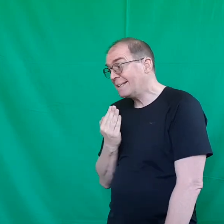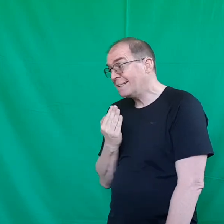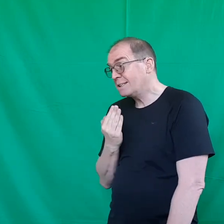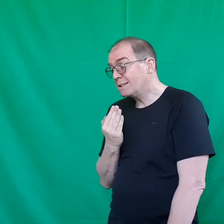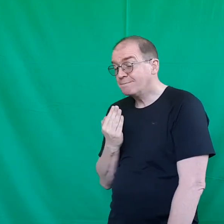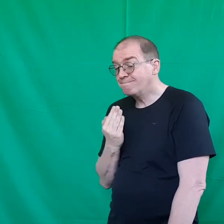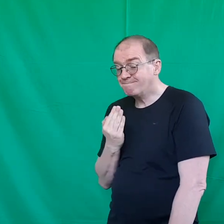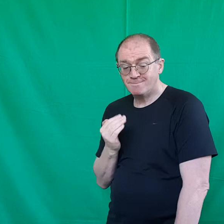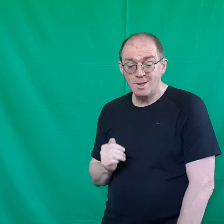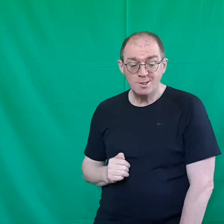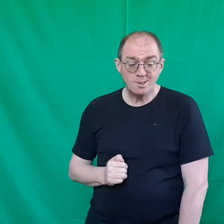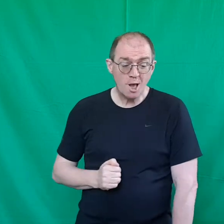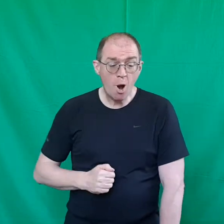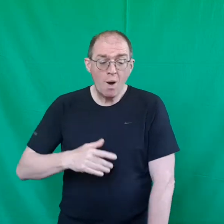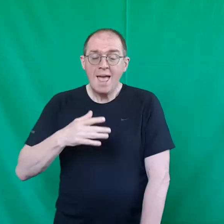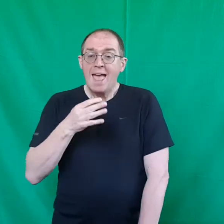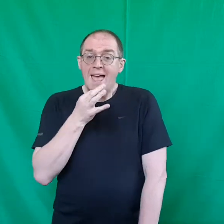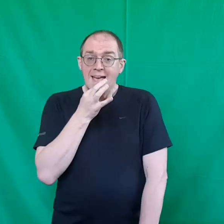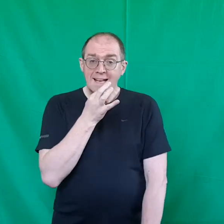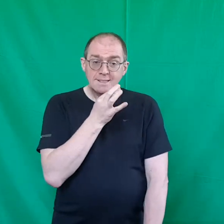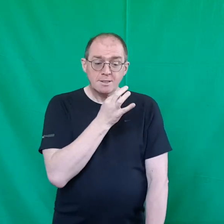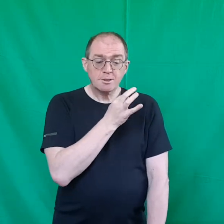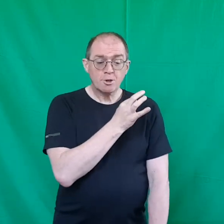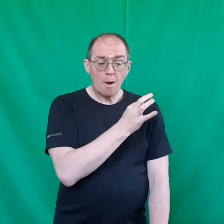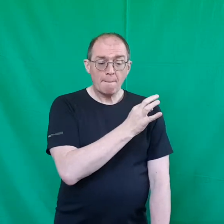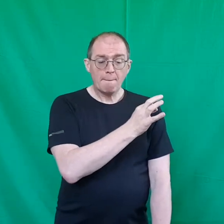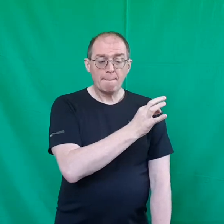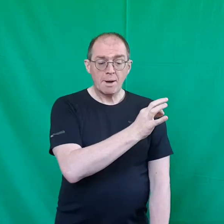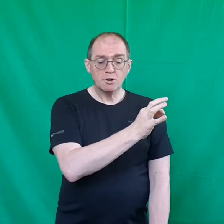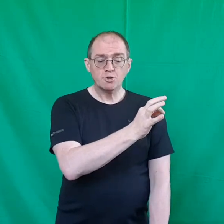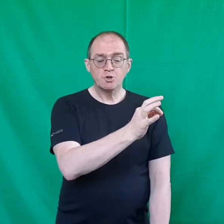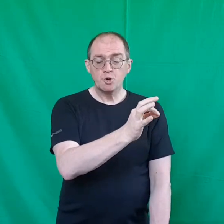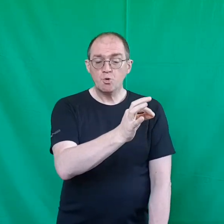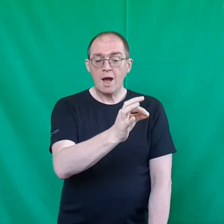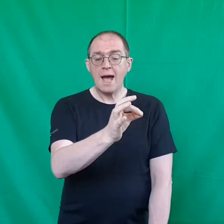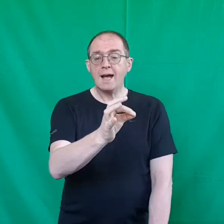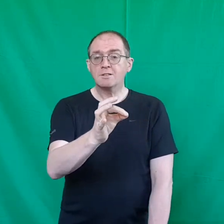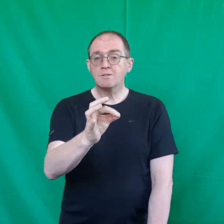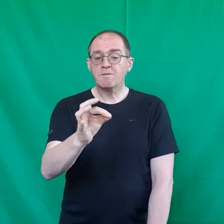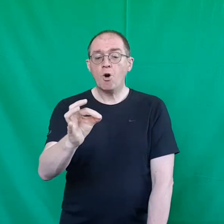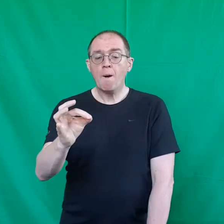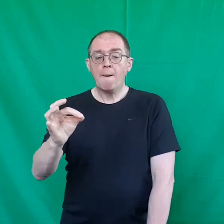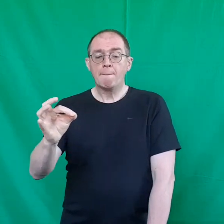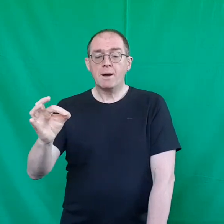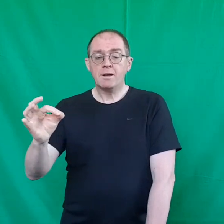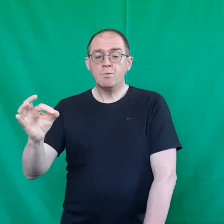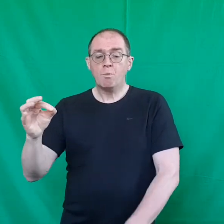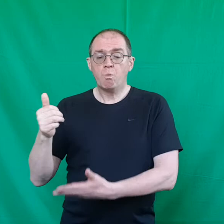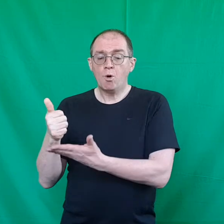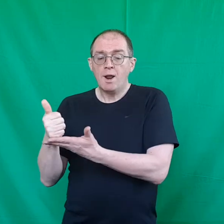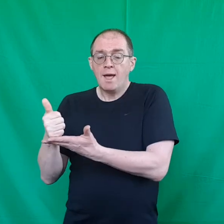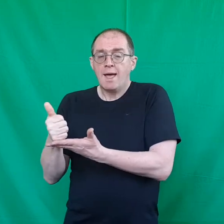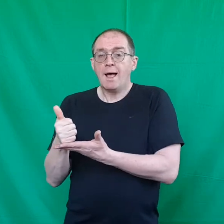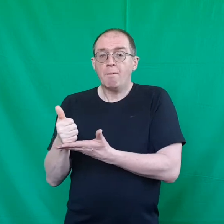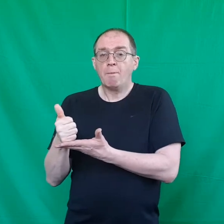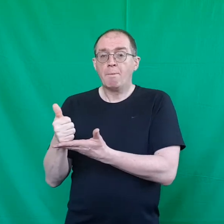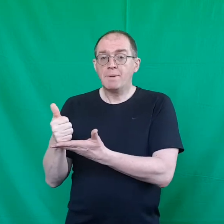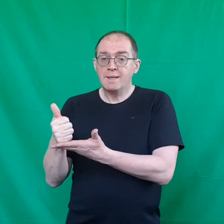so it's not much to ask for but it would help me